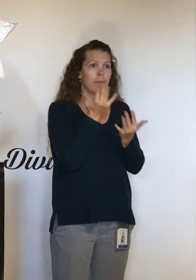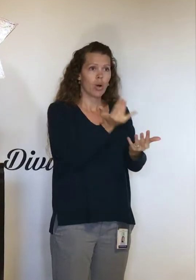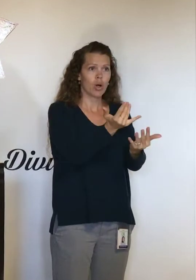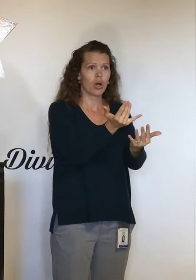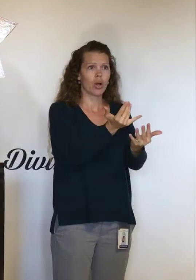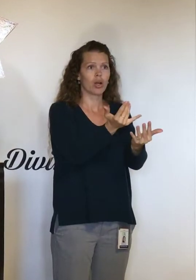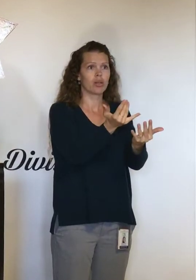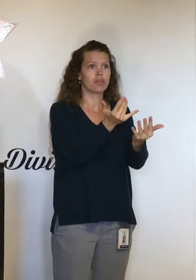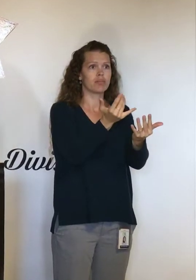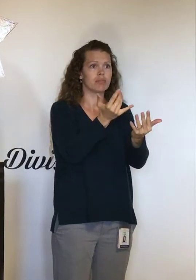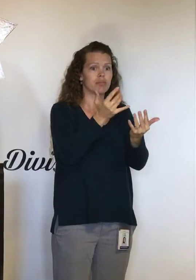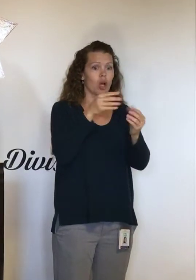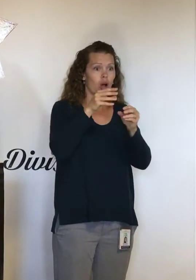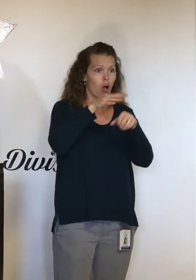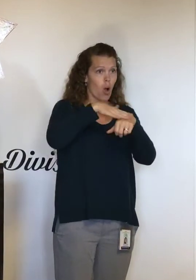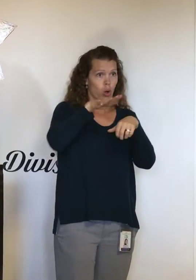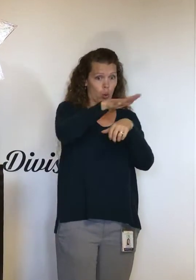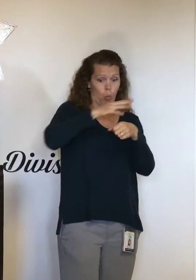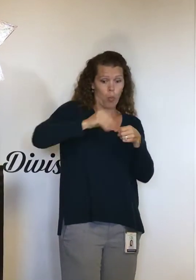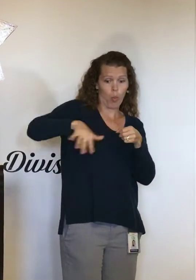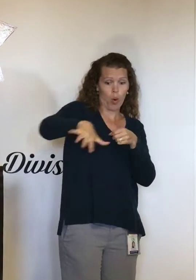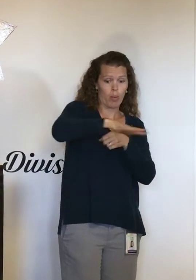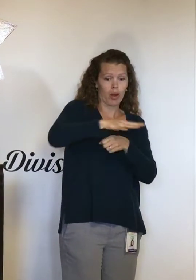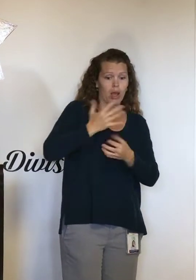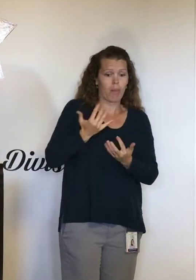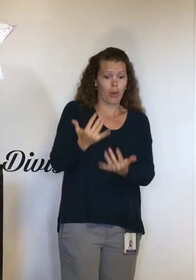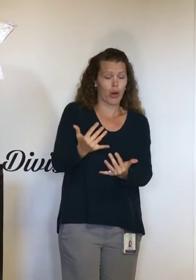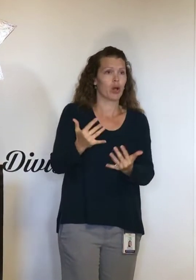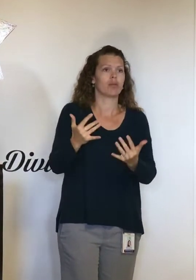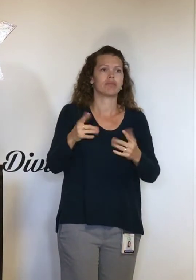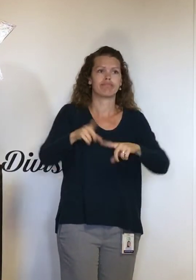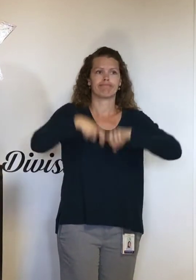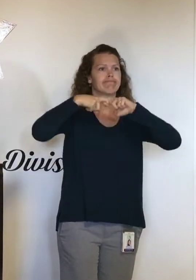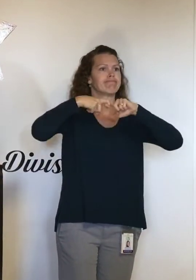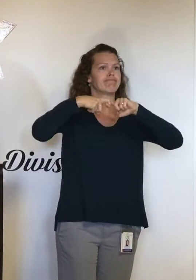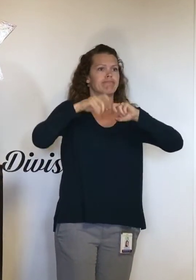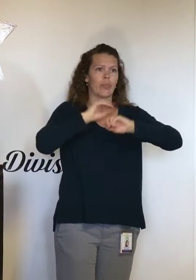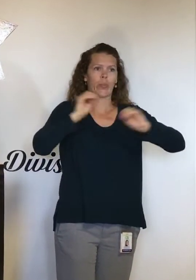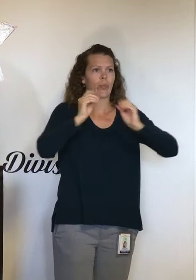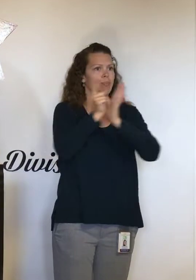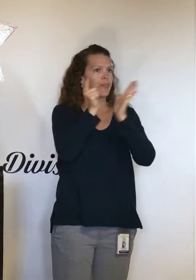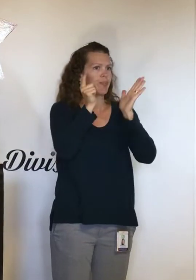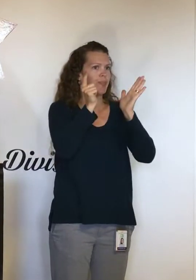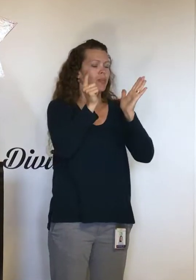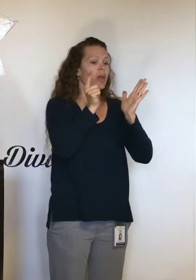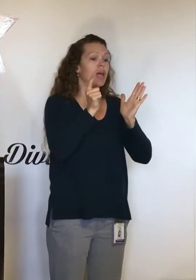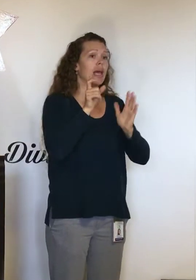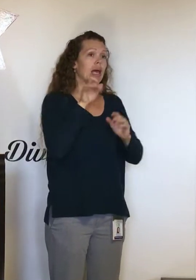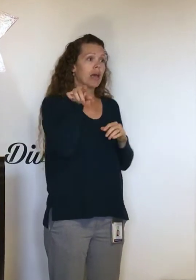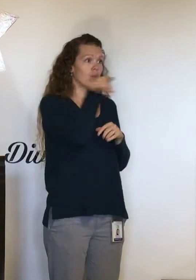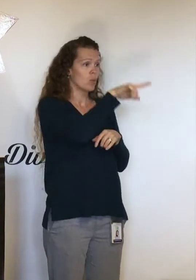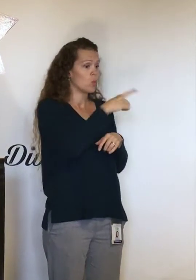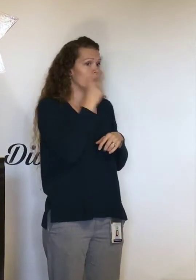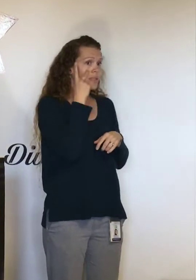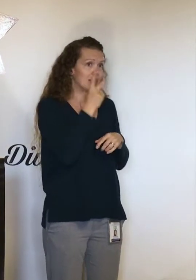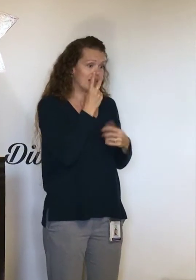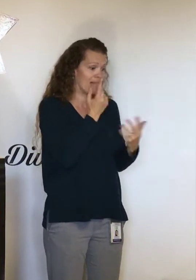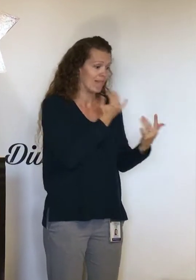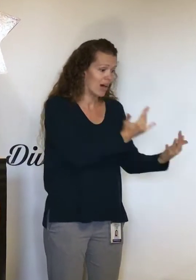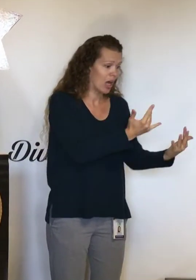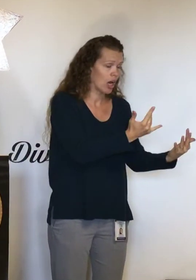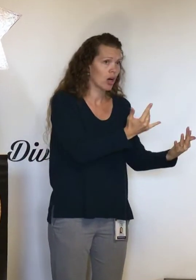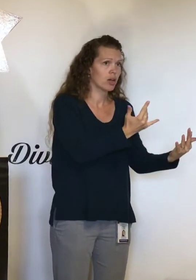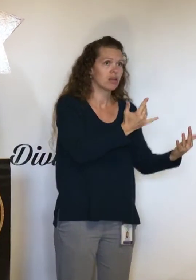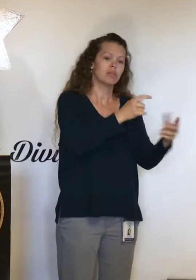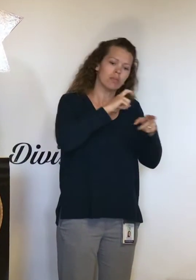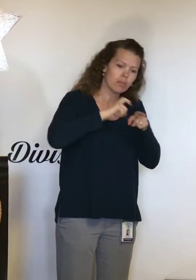All conscribed burns have been, I think, suspended at this time. We want people to report if they see a fire, to report it immediately